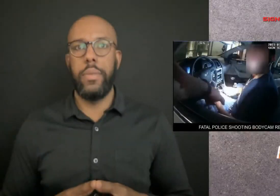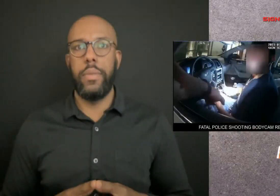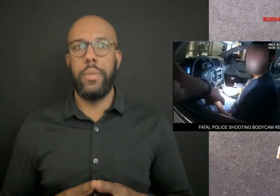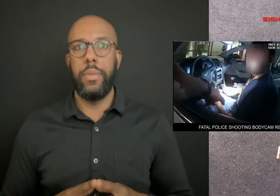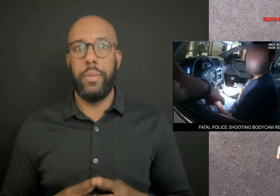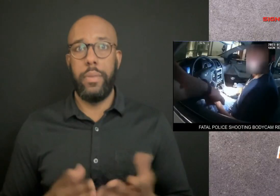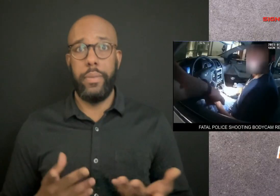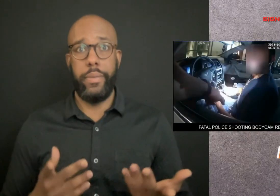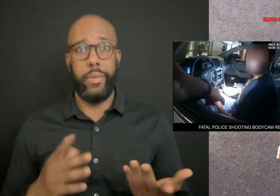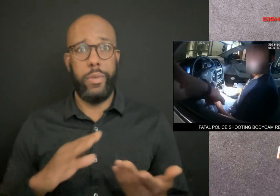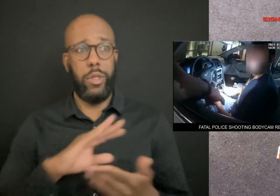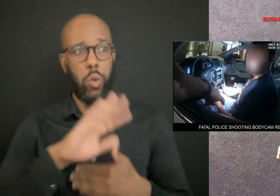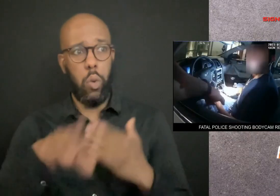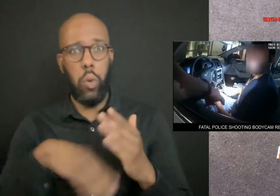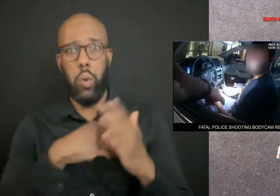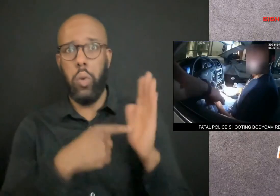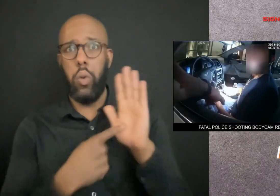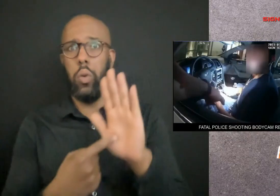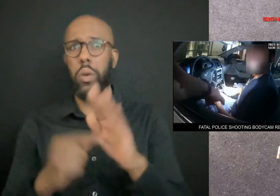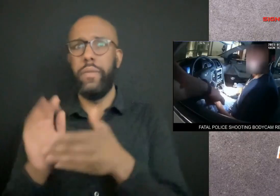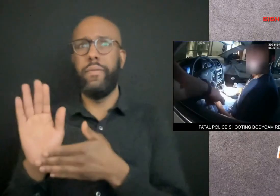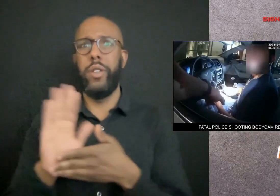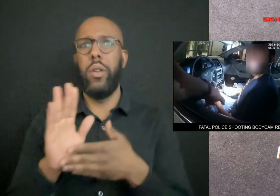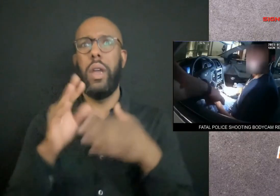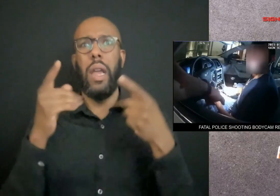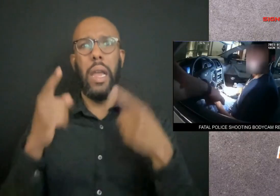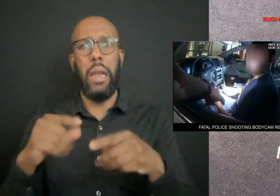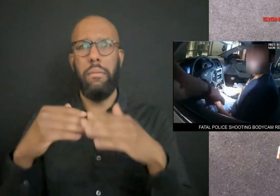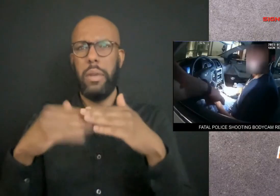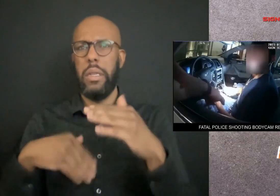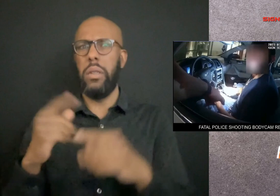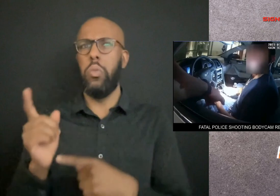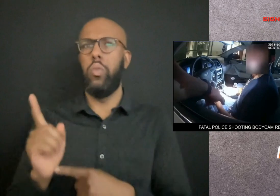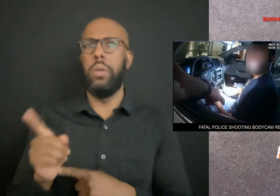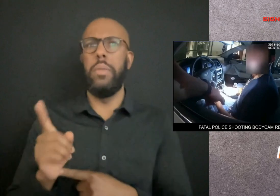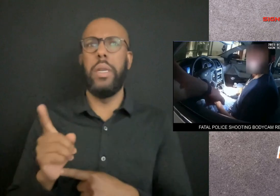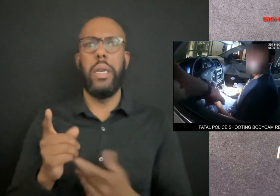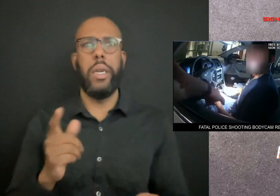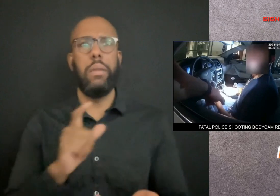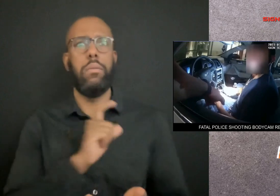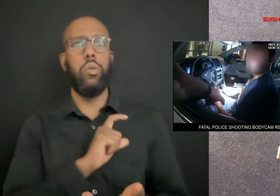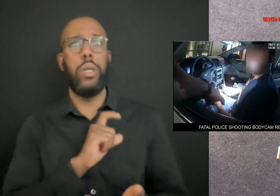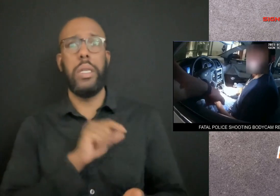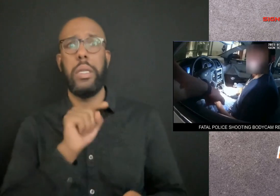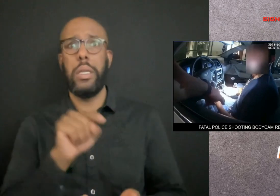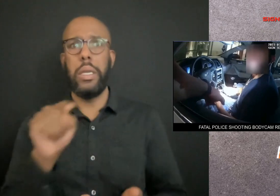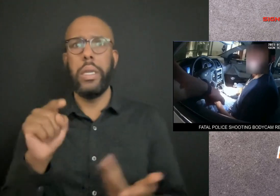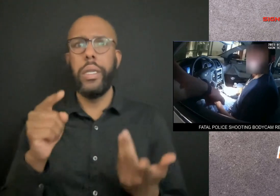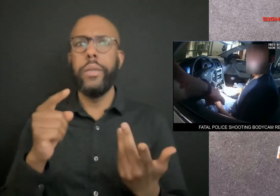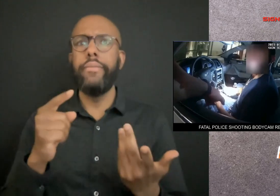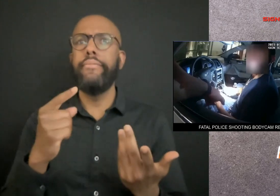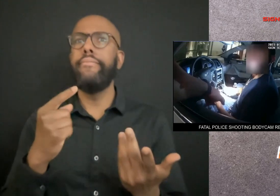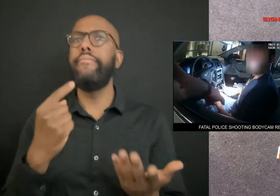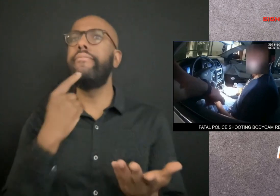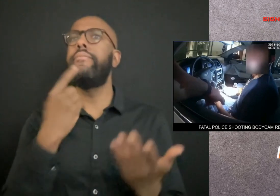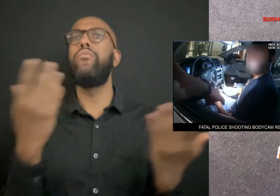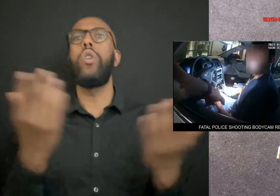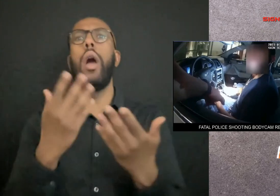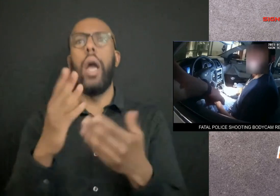The entire shooting incident happened in less than one minute. Police said the officers rendered aid and Diaz was later